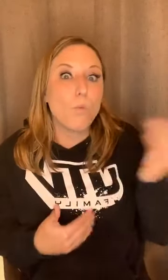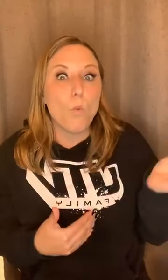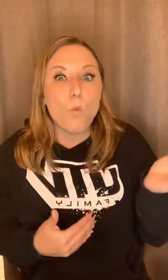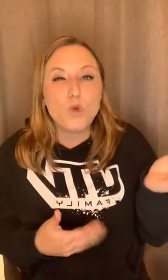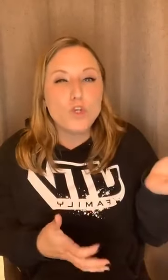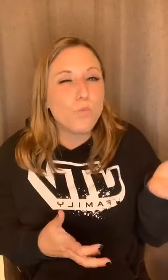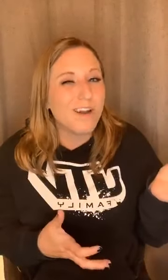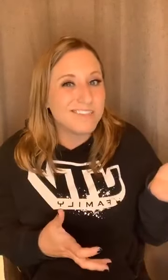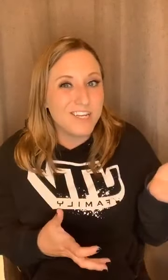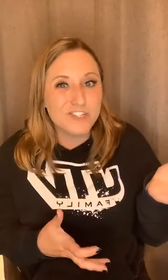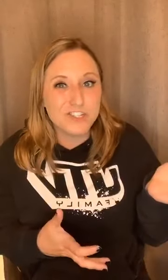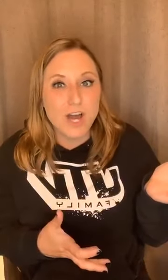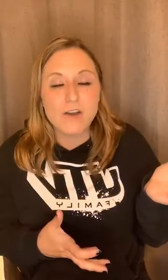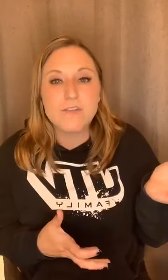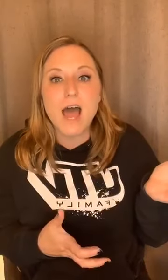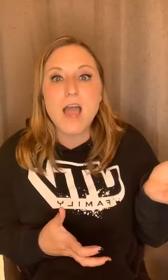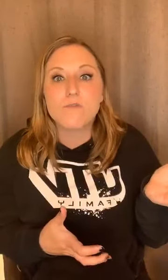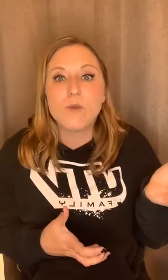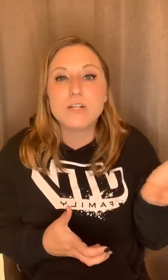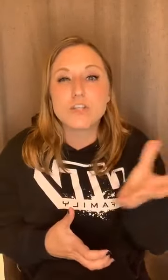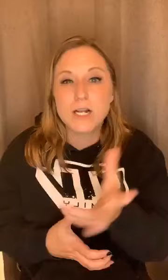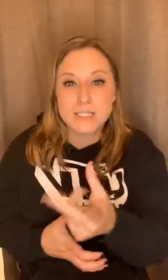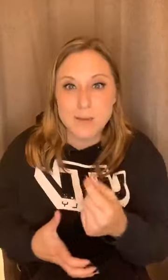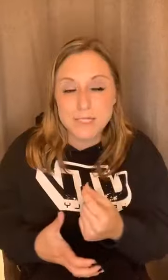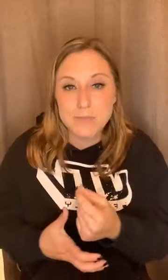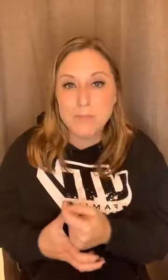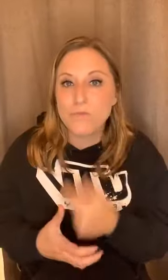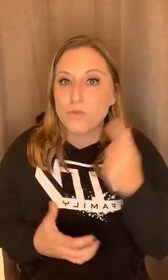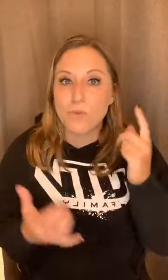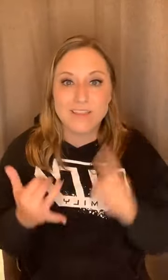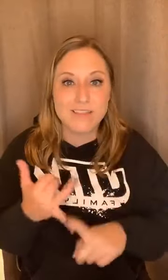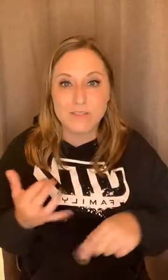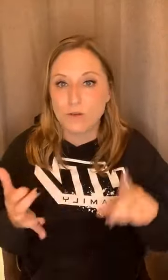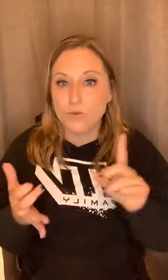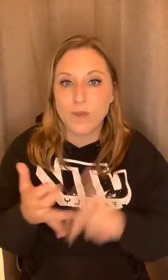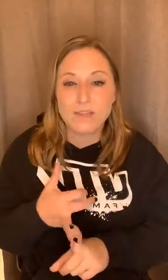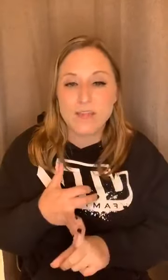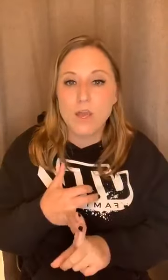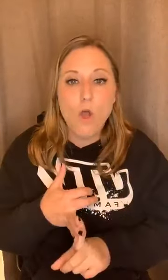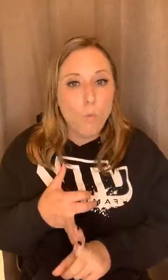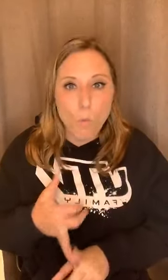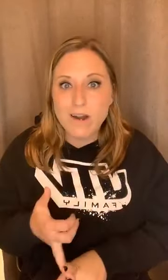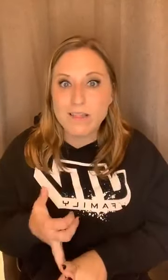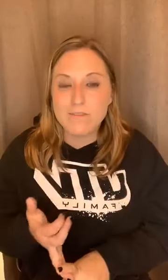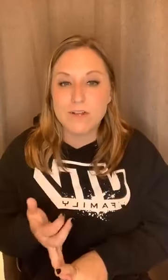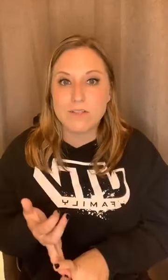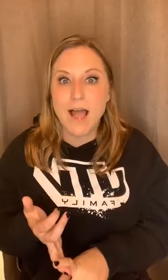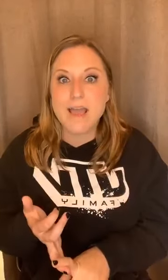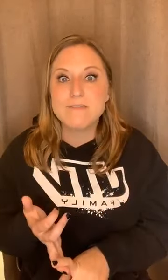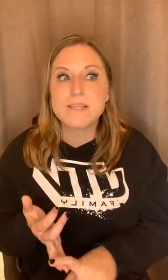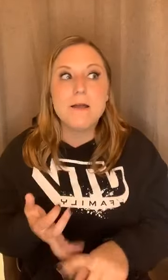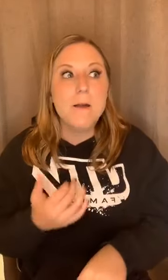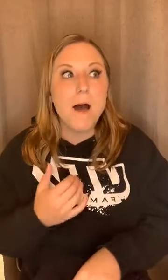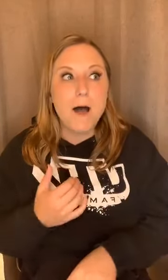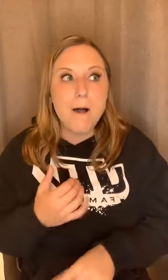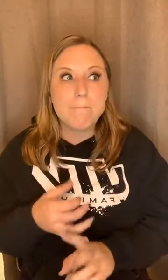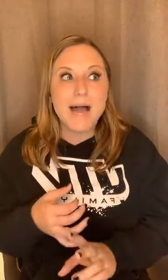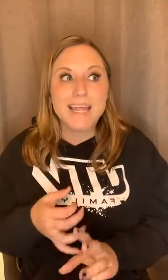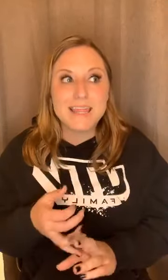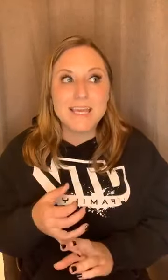would you want to teach your daughter that if we could start accepting people for the way that they look, the way that they want to live their lives? Um, I think